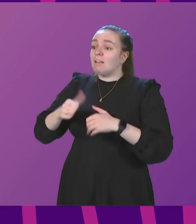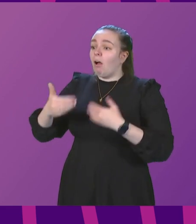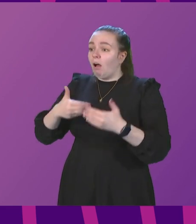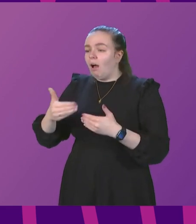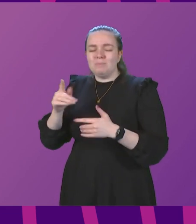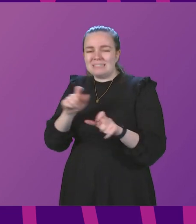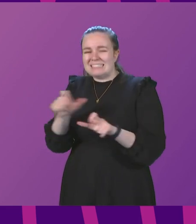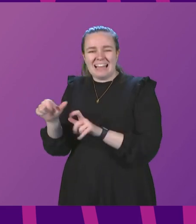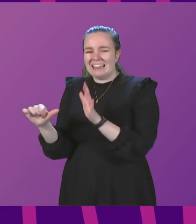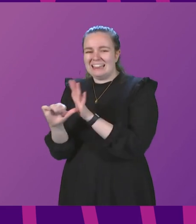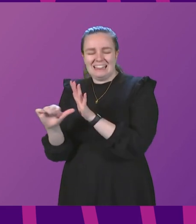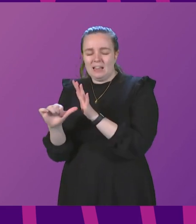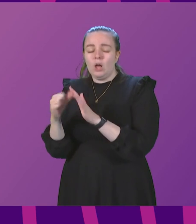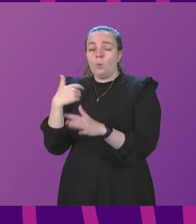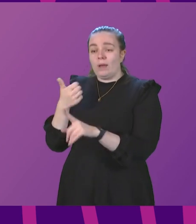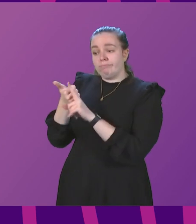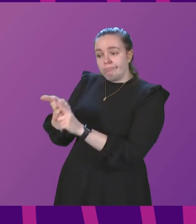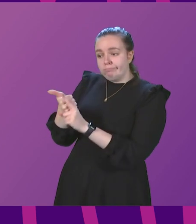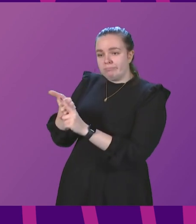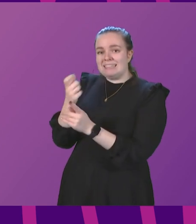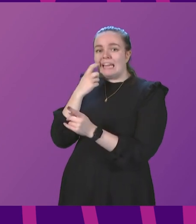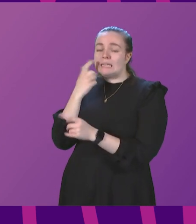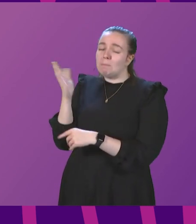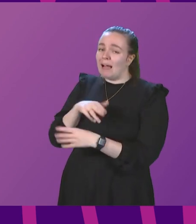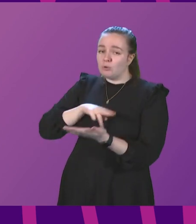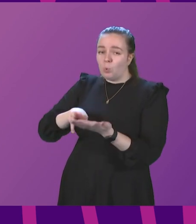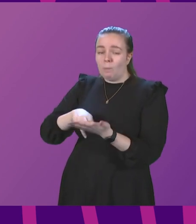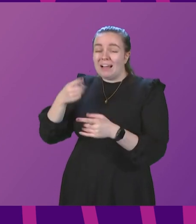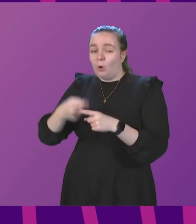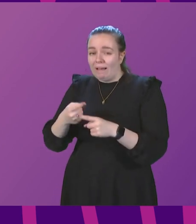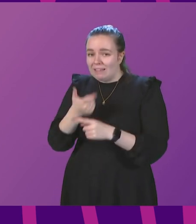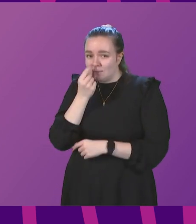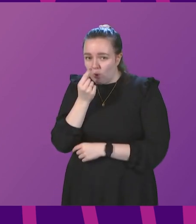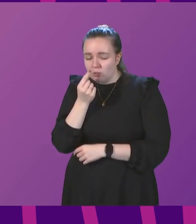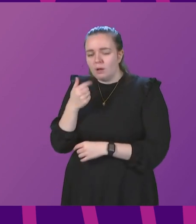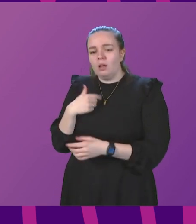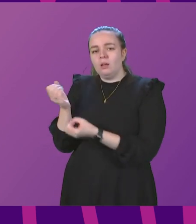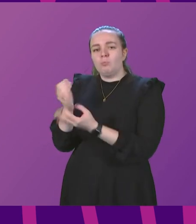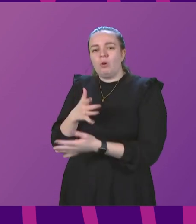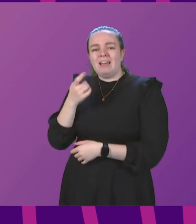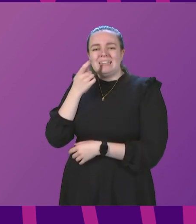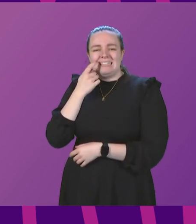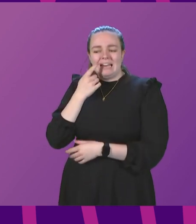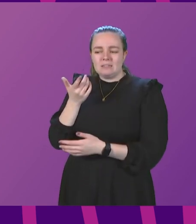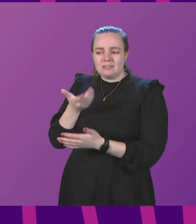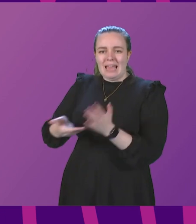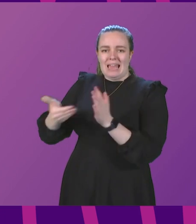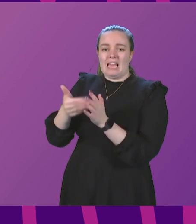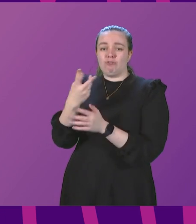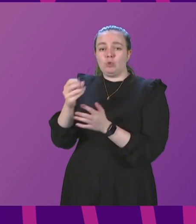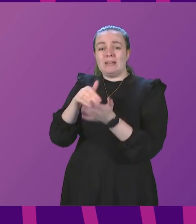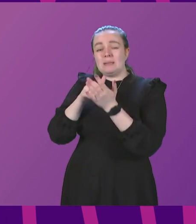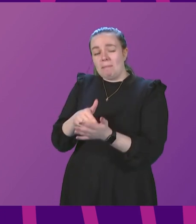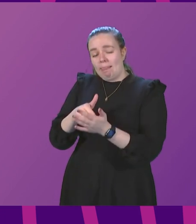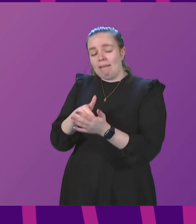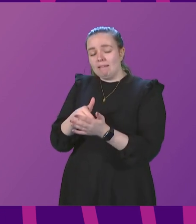We are working to assist dentists to get back to normal as quickly as possible. We are providing dentists with an additional £20 million of